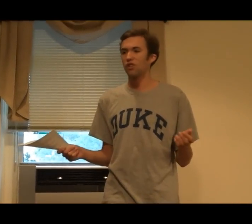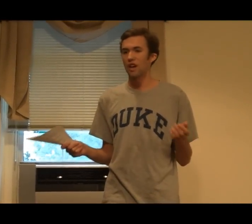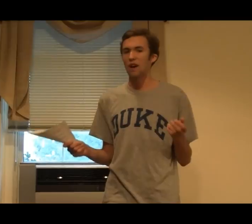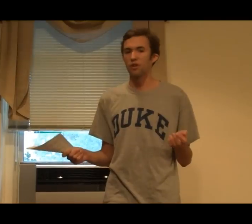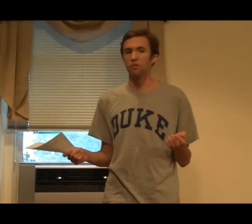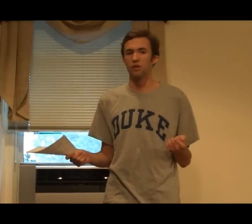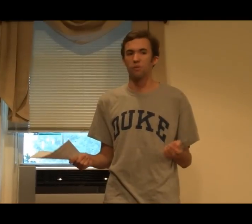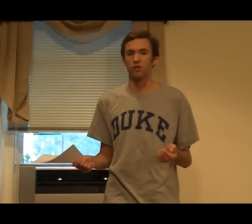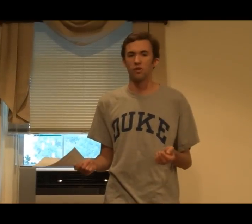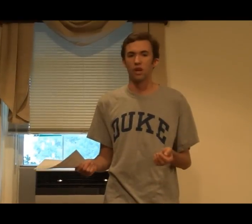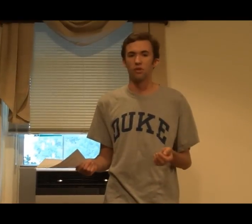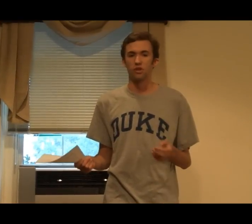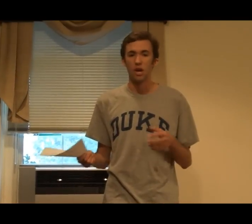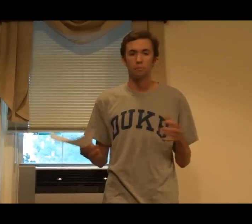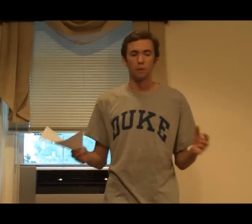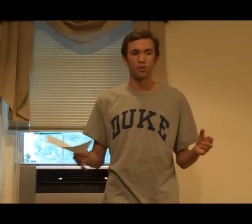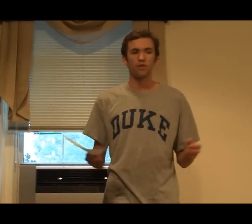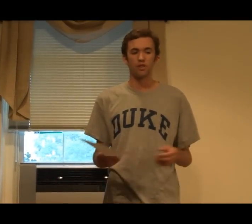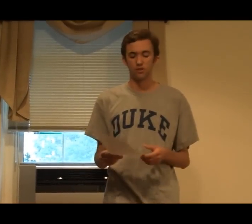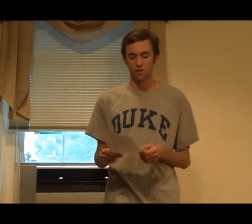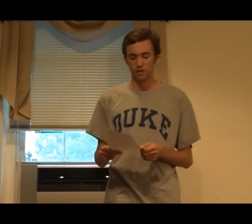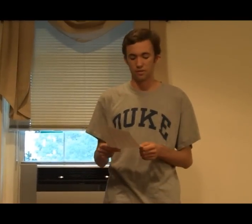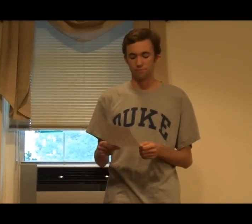how humans would learn language by observing those around them.